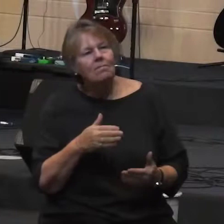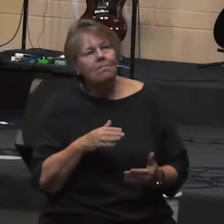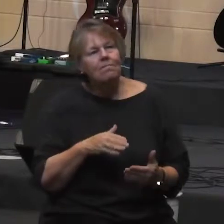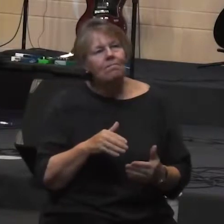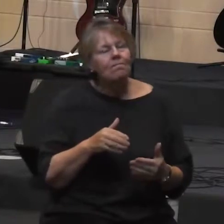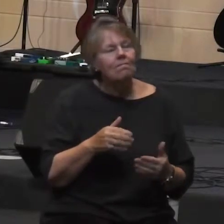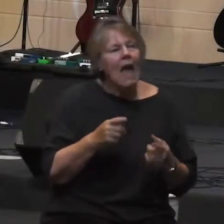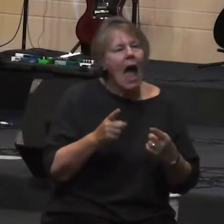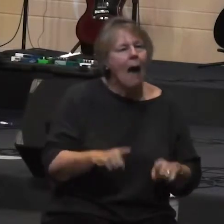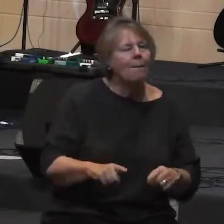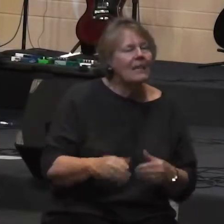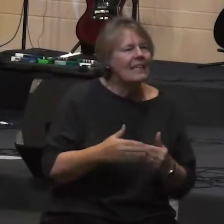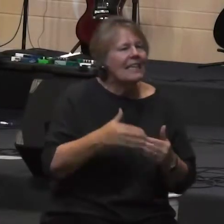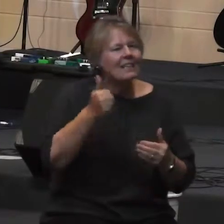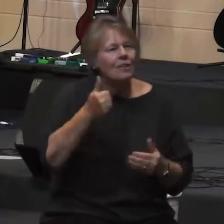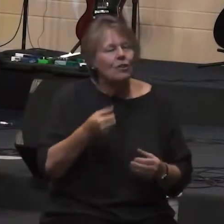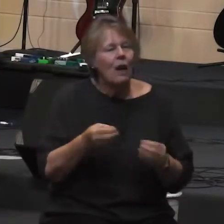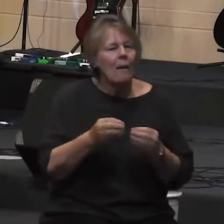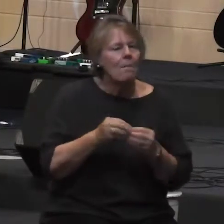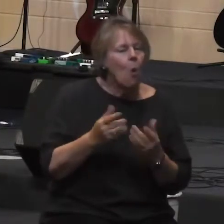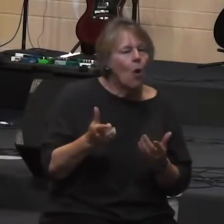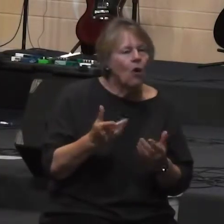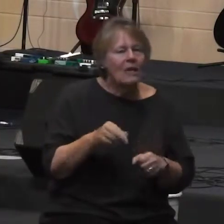not just hold ourselves